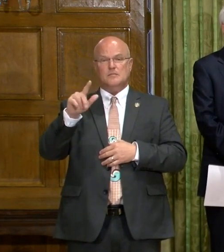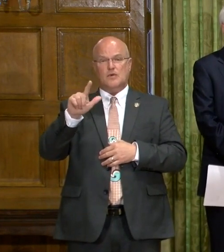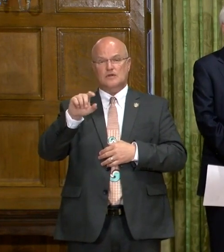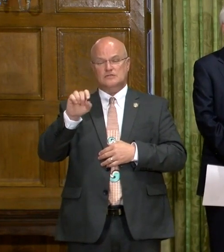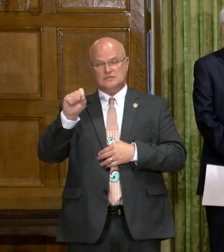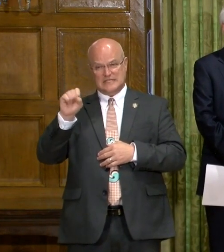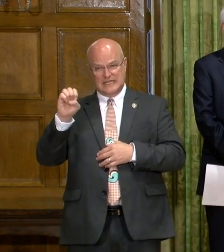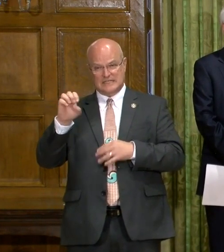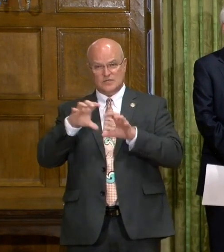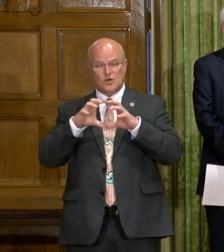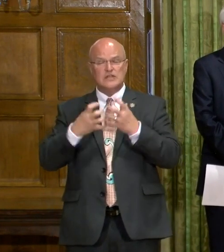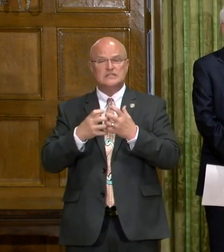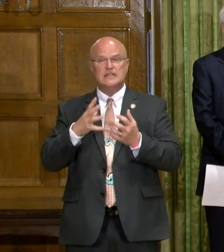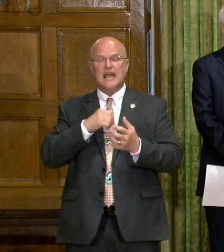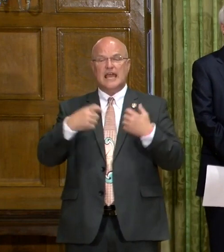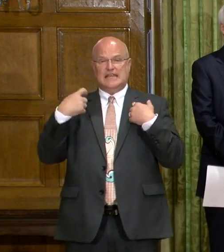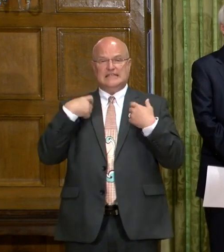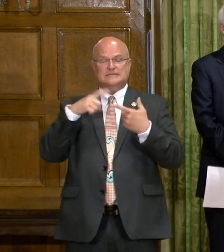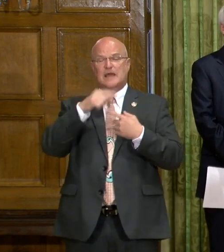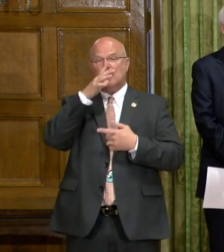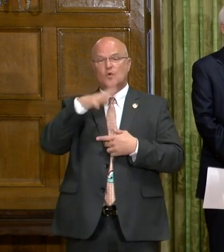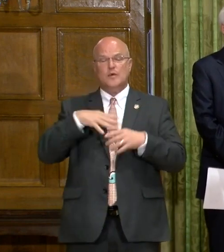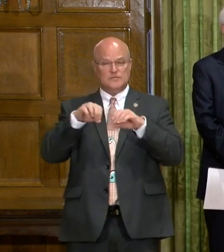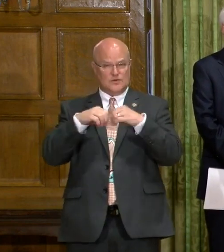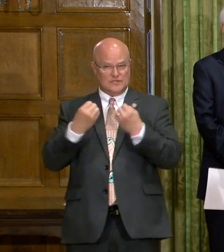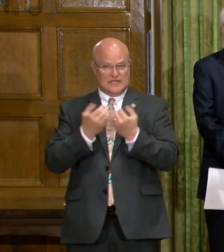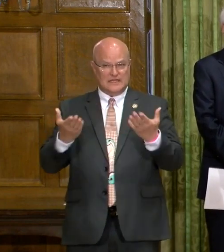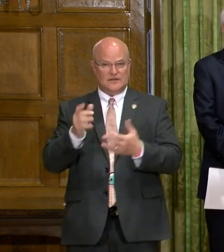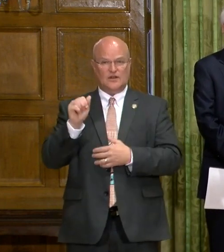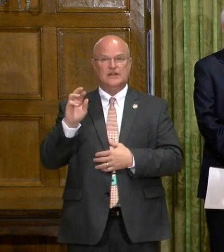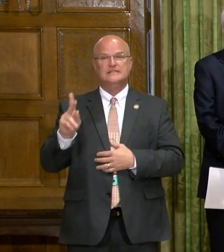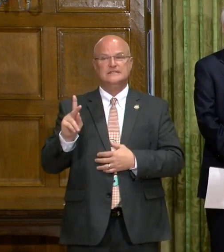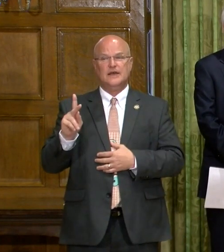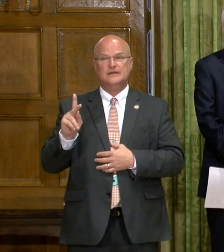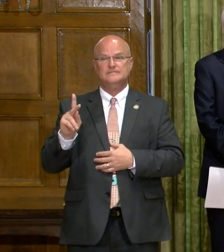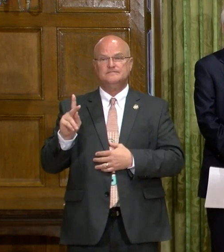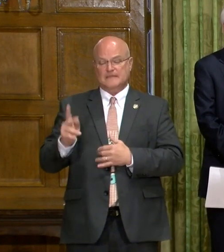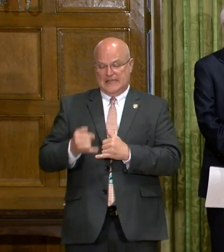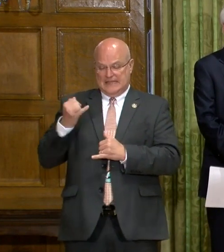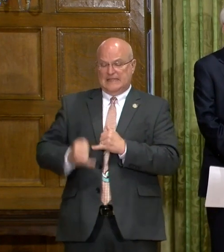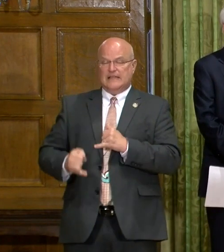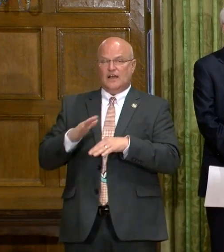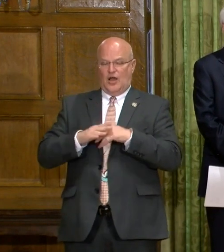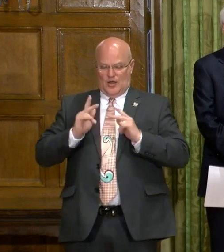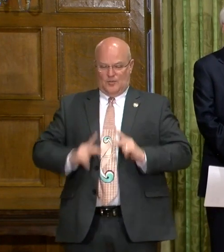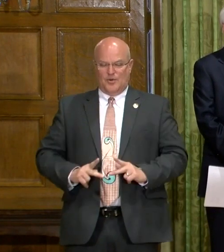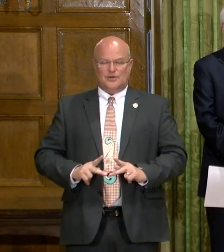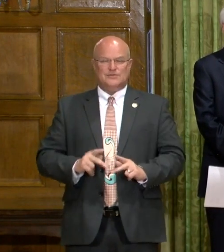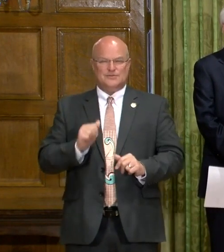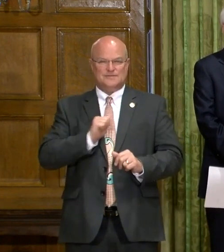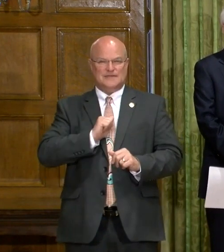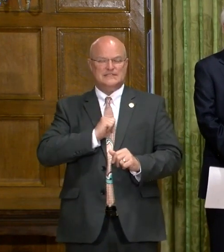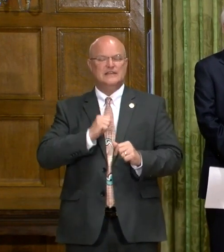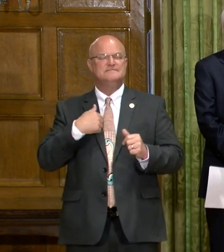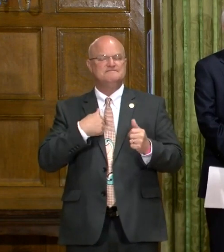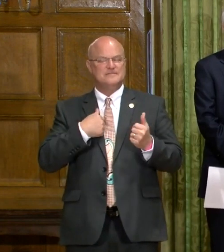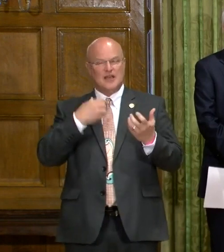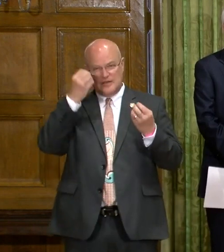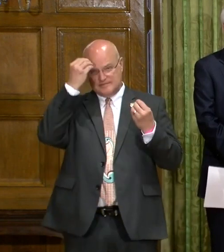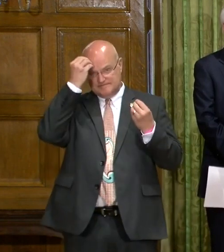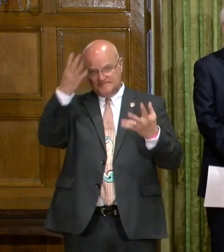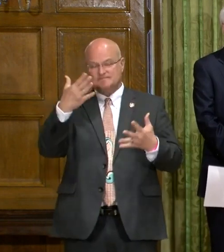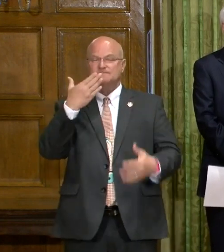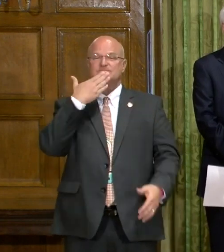Arkansas United, and the Hispanic Women's Organization of Arkansas. And lastly, on a personal note, I just want to